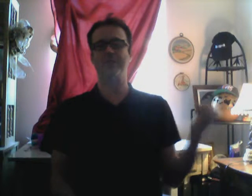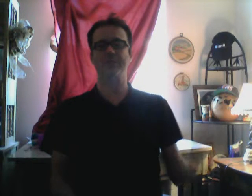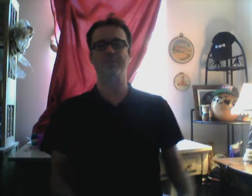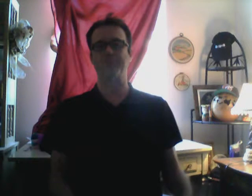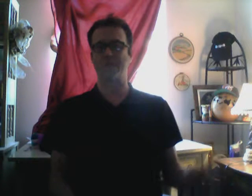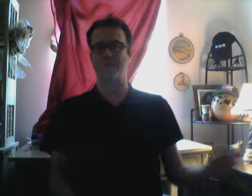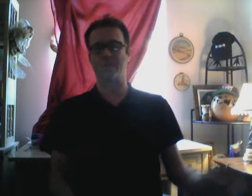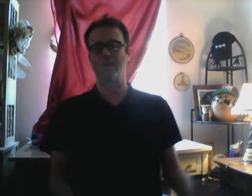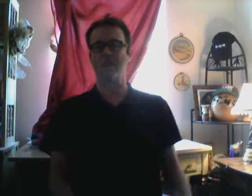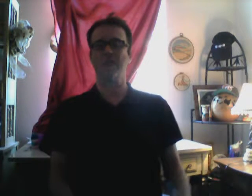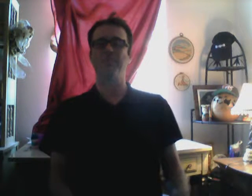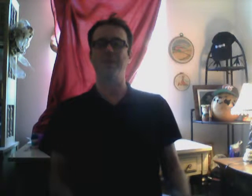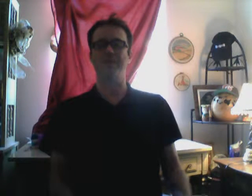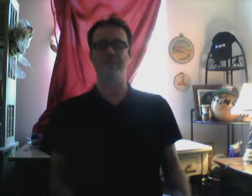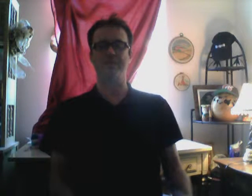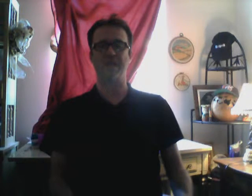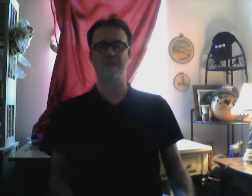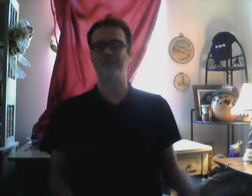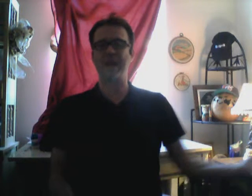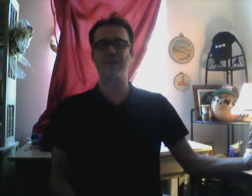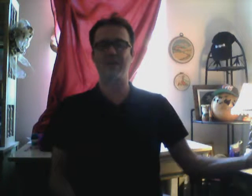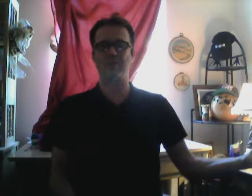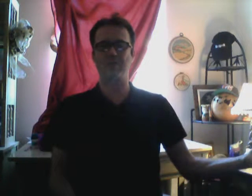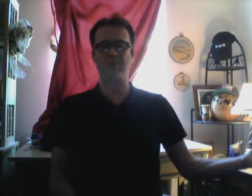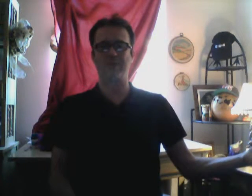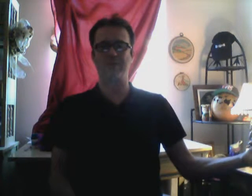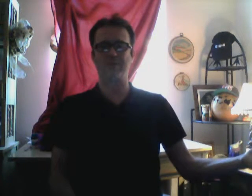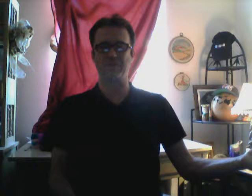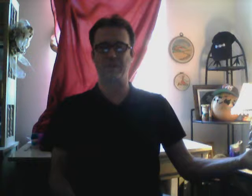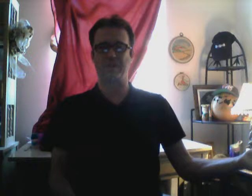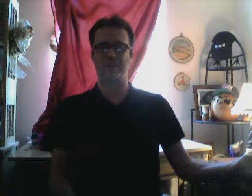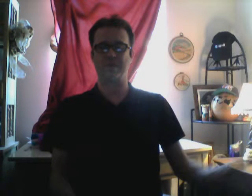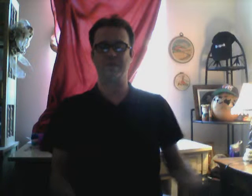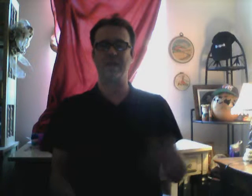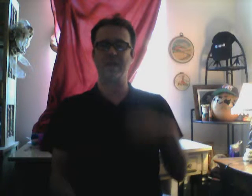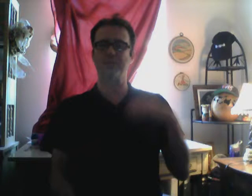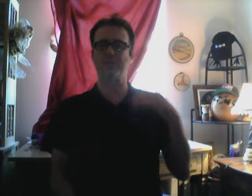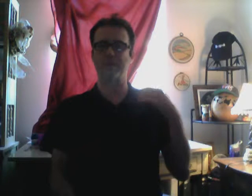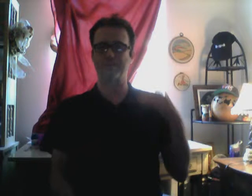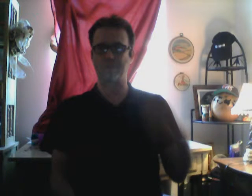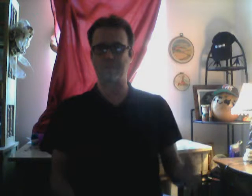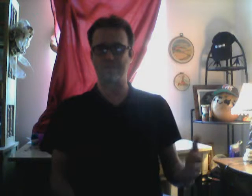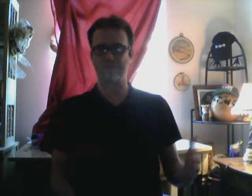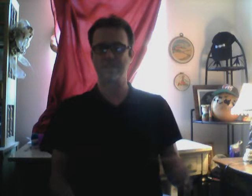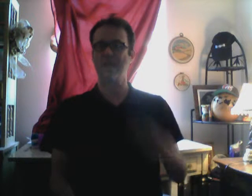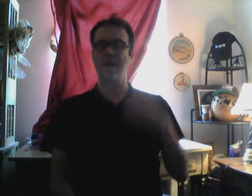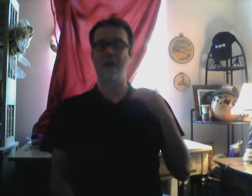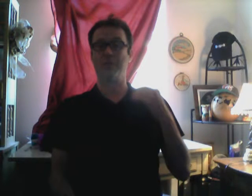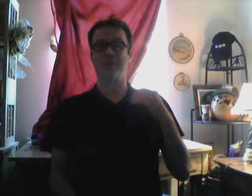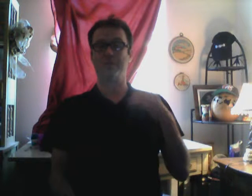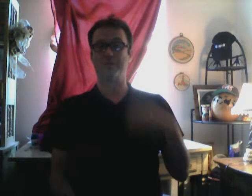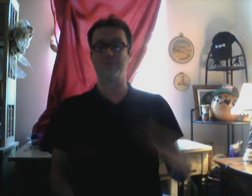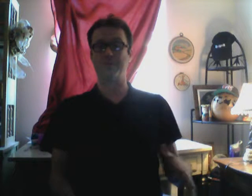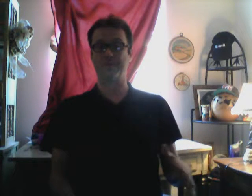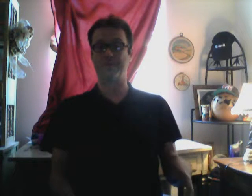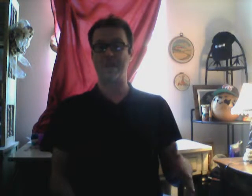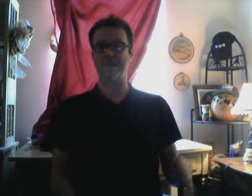and speared. Bunches of times. And now they don't really have to do it. The scams are in place. I'm a distribution factory.